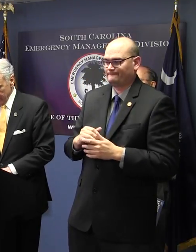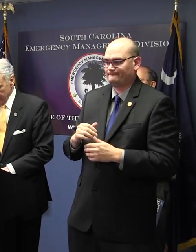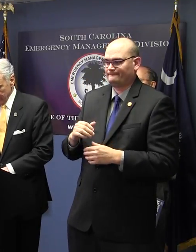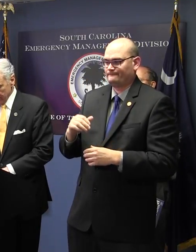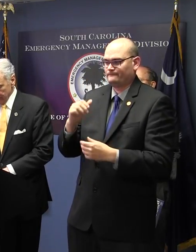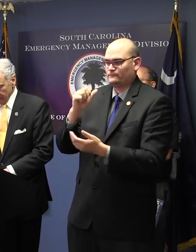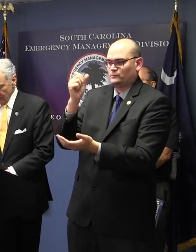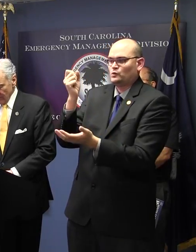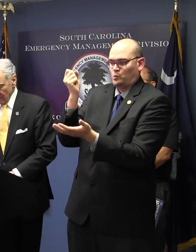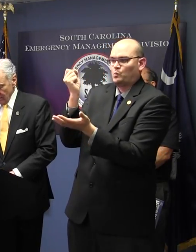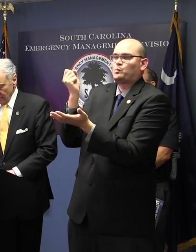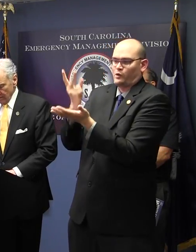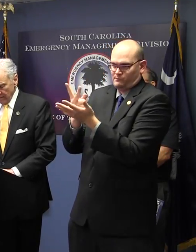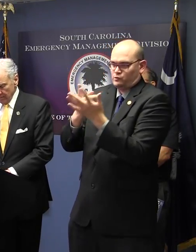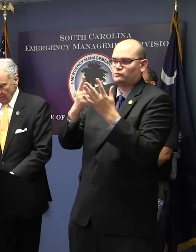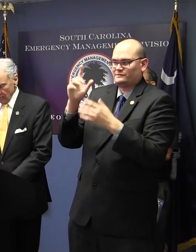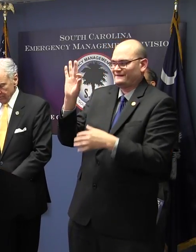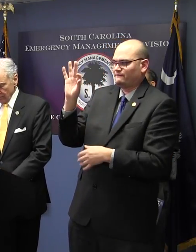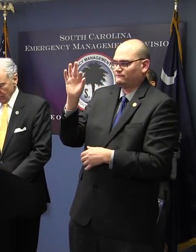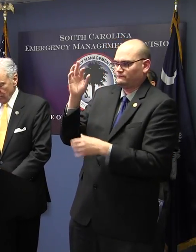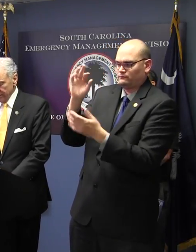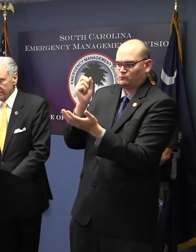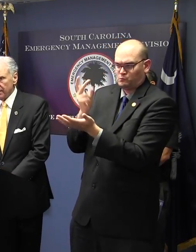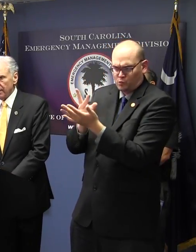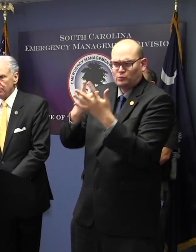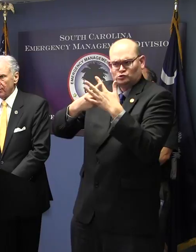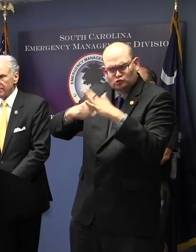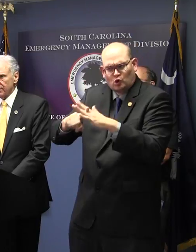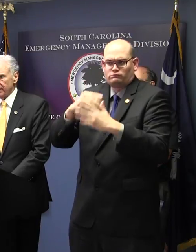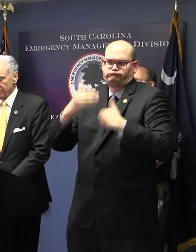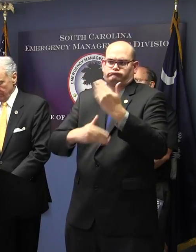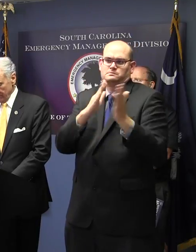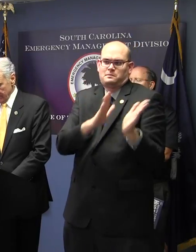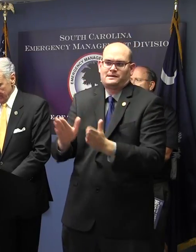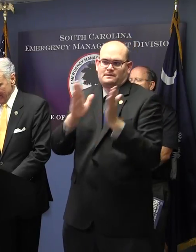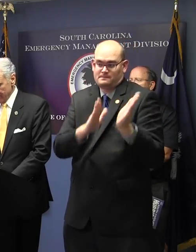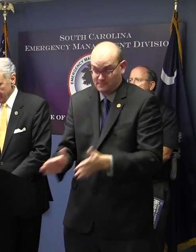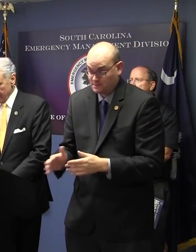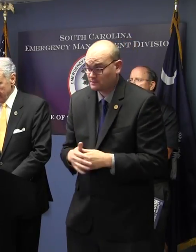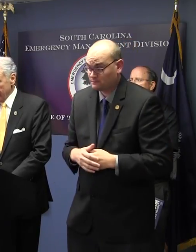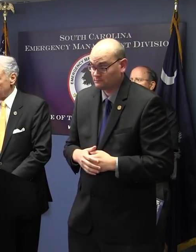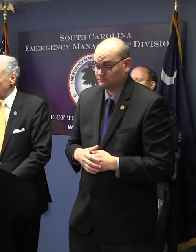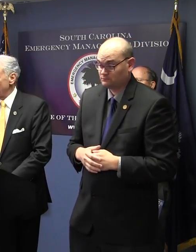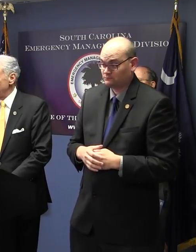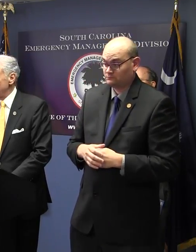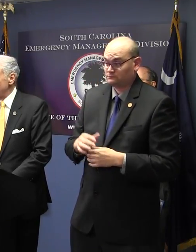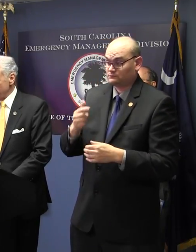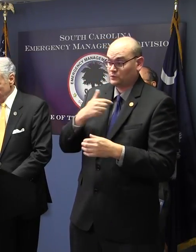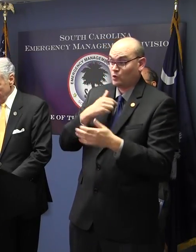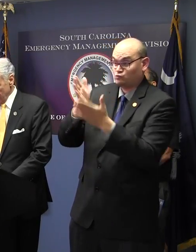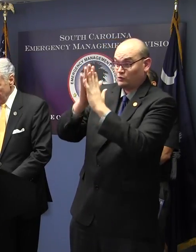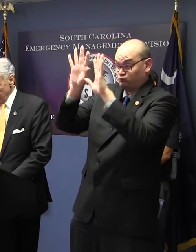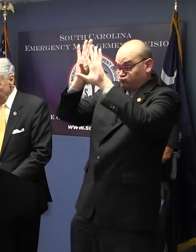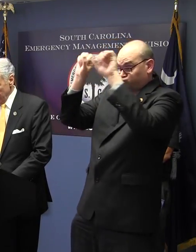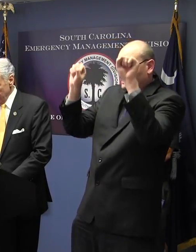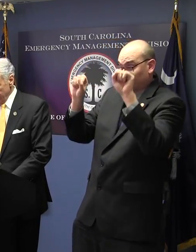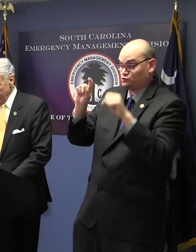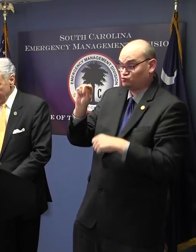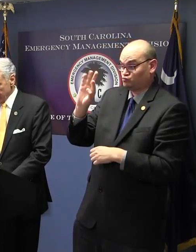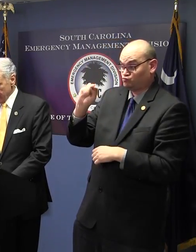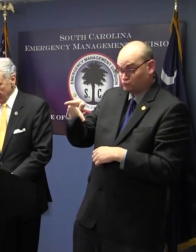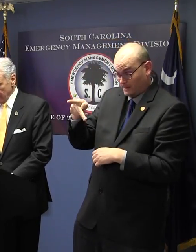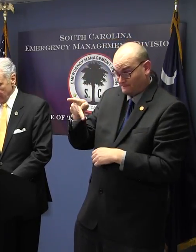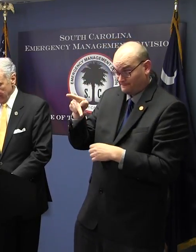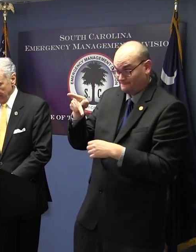arrangements. I'm also requesting a presidential disaster declaration in